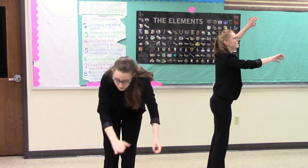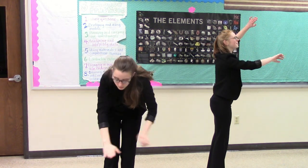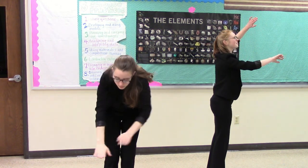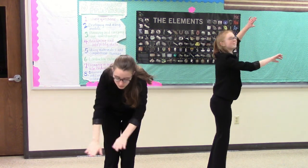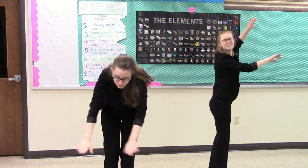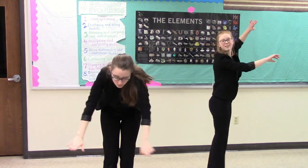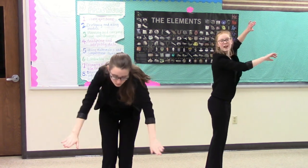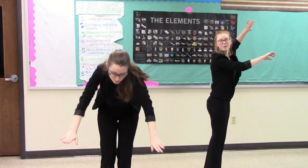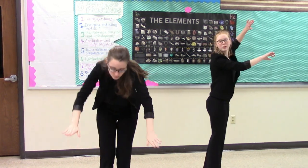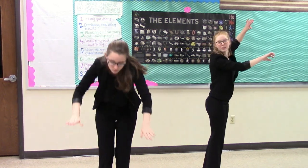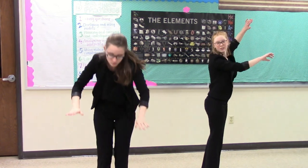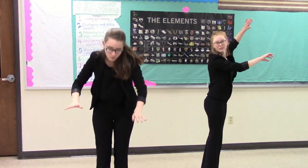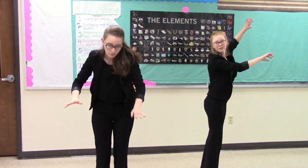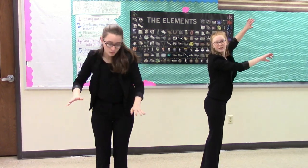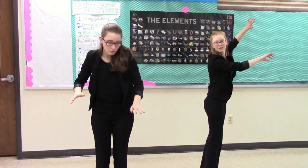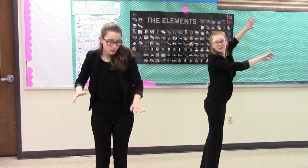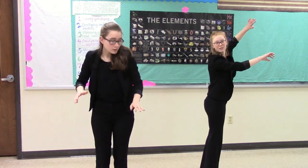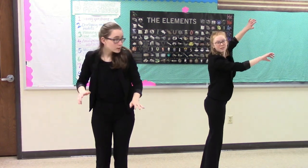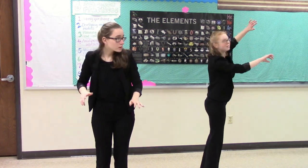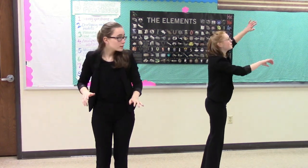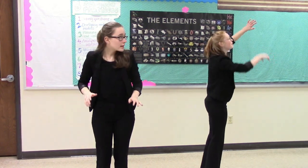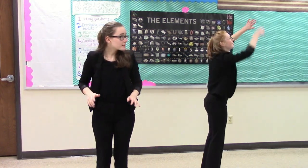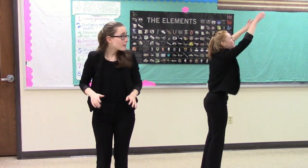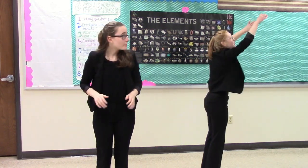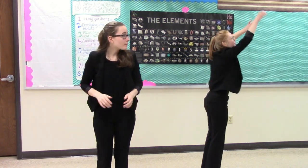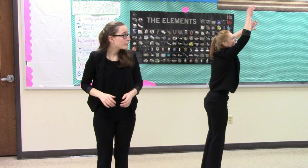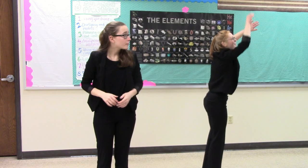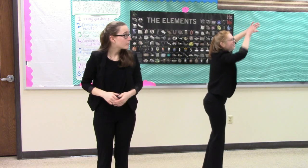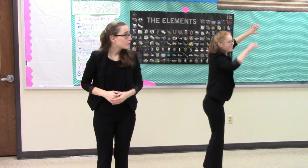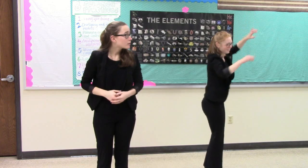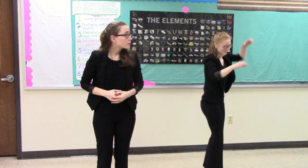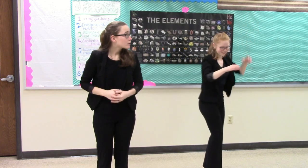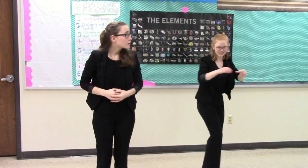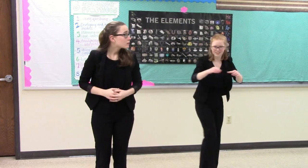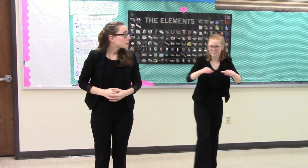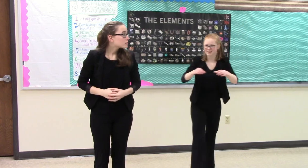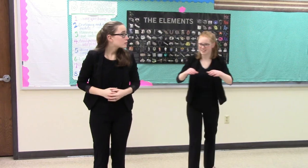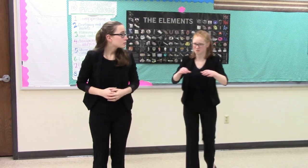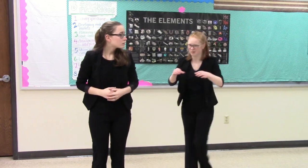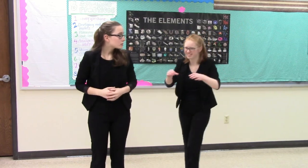Amber. Yes, Mom. This one.